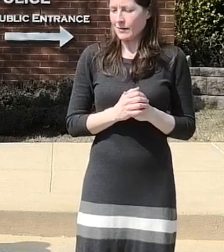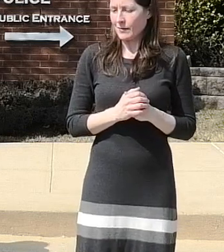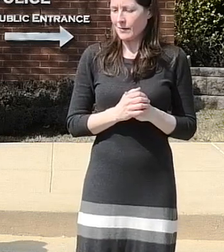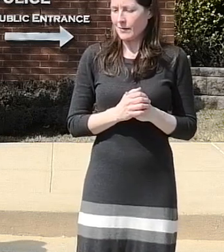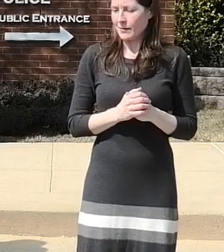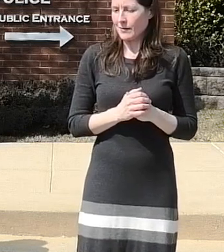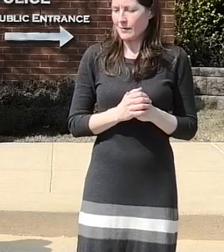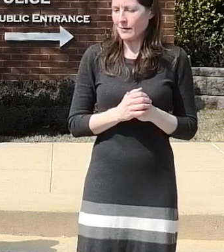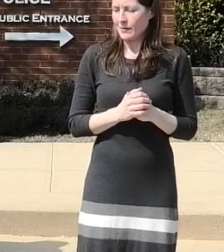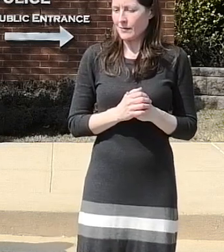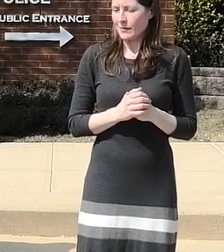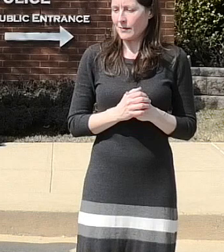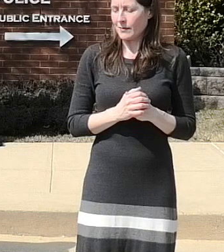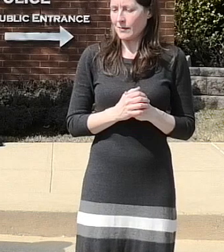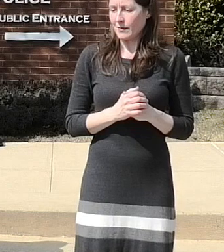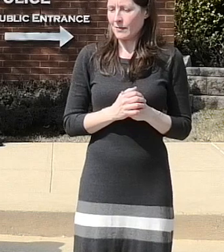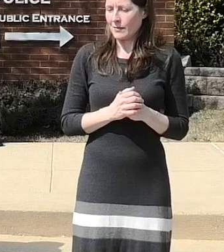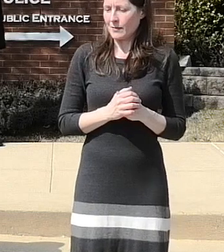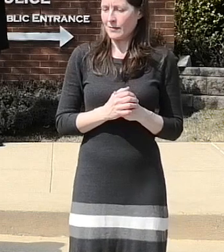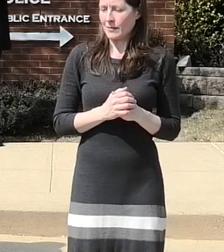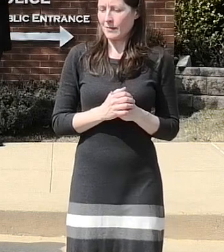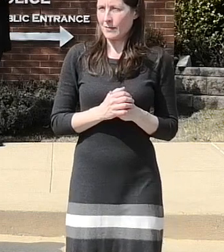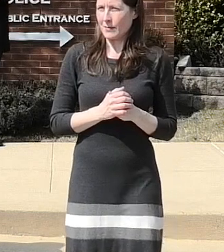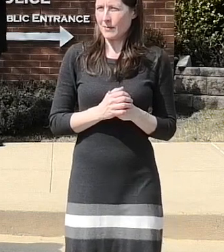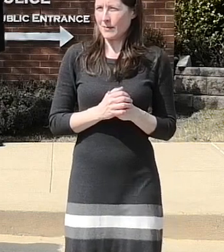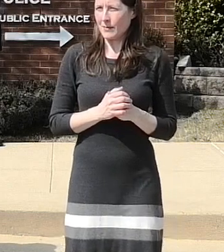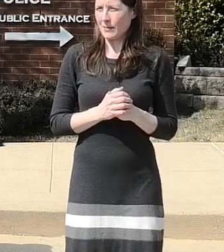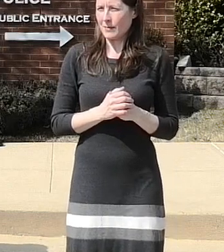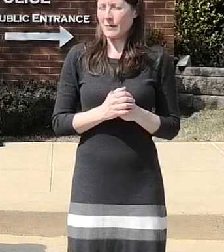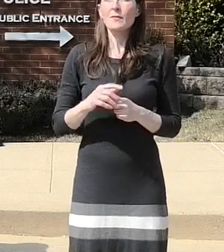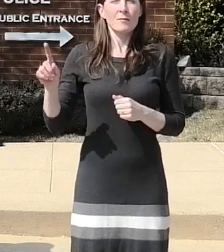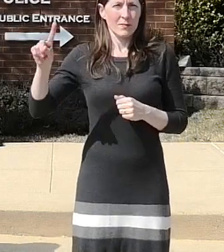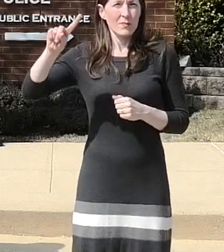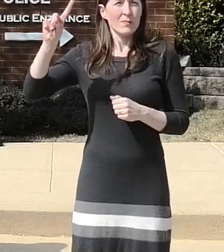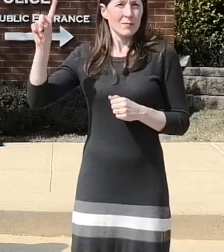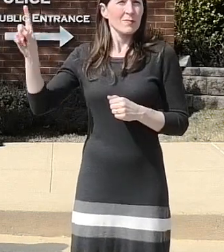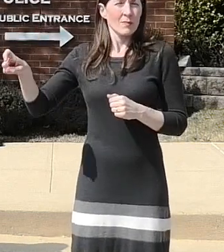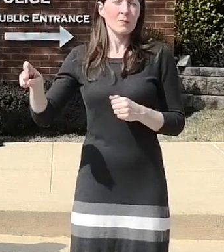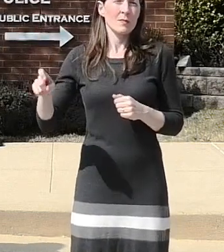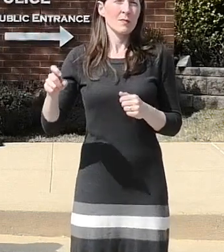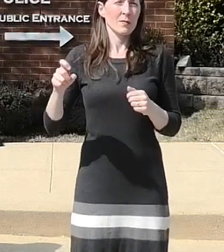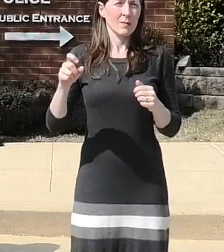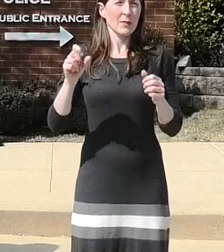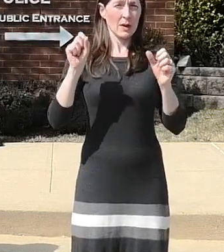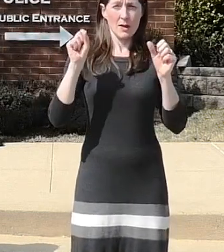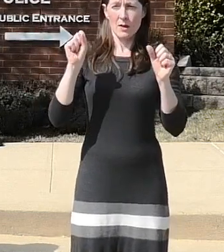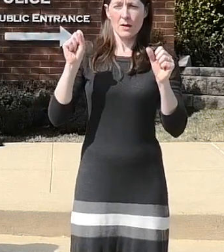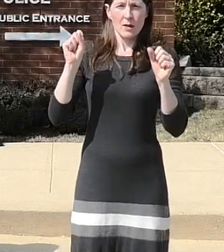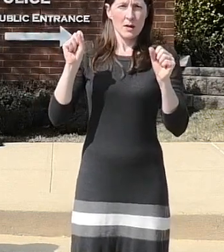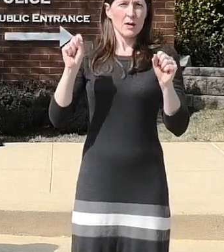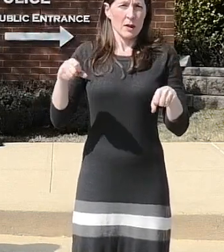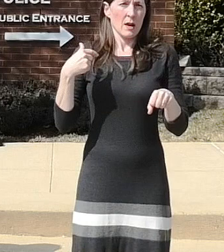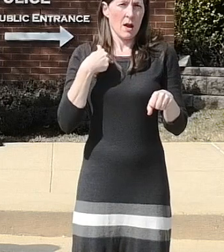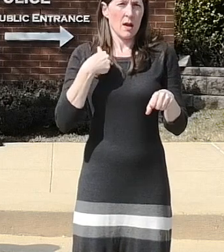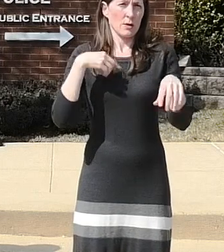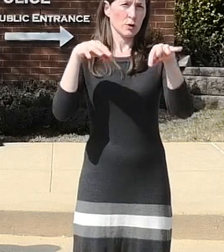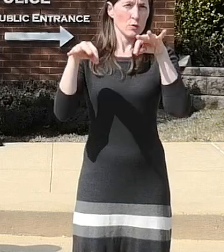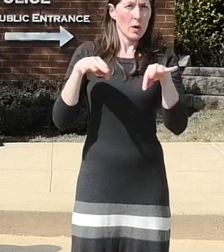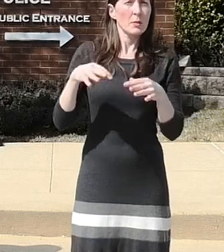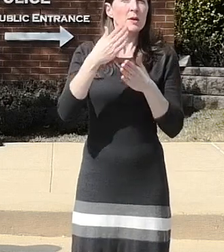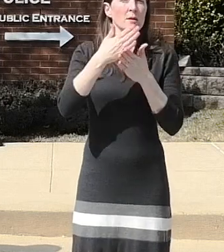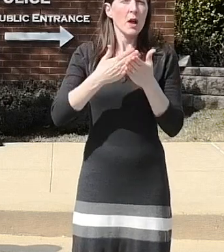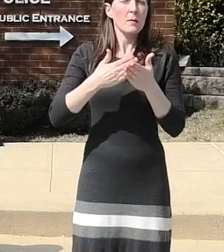the question was could i talk about some of the um electronic